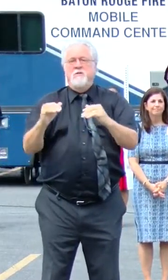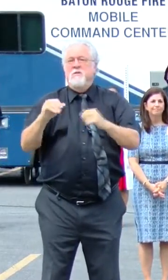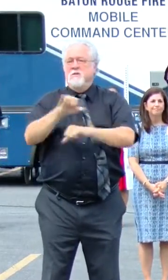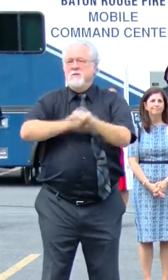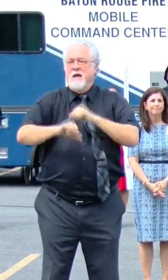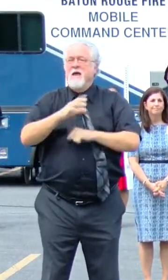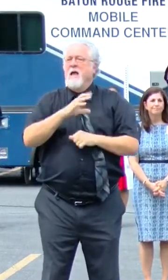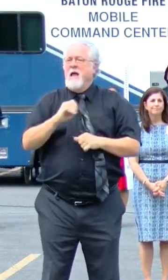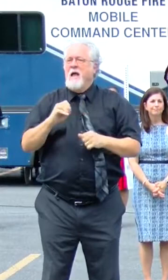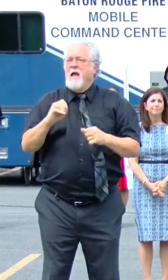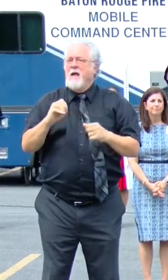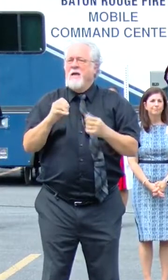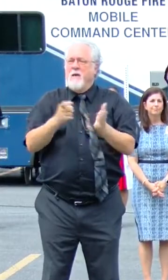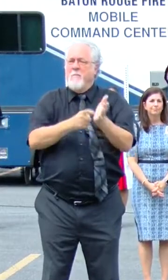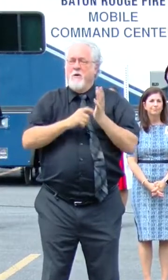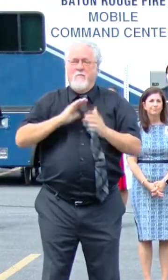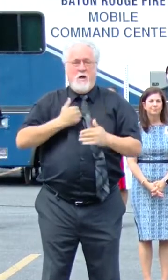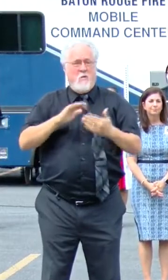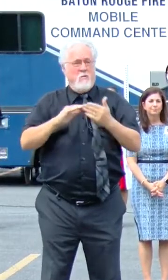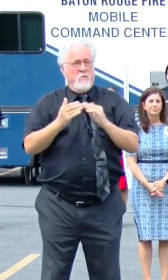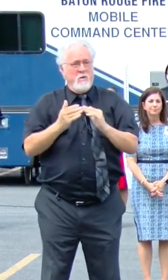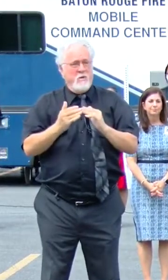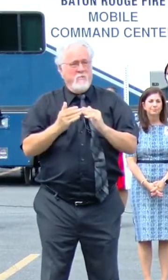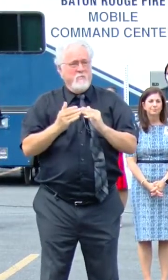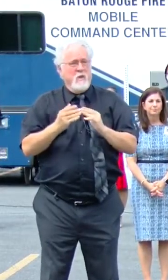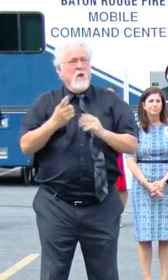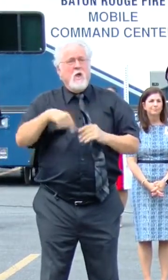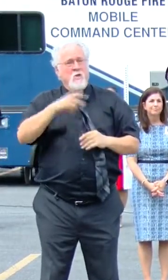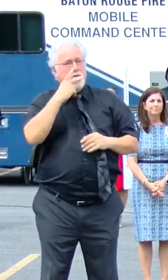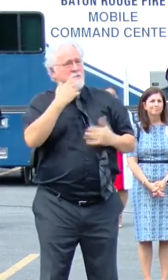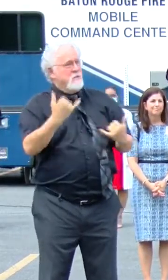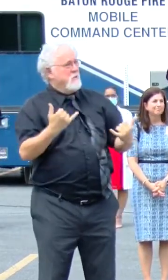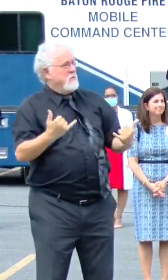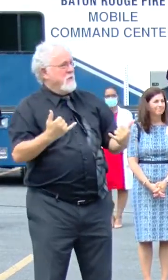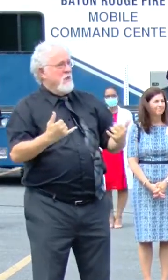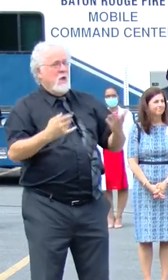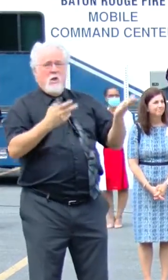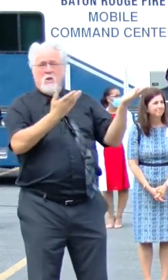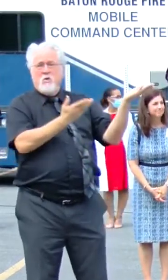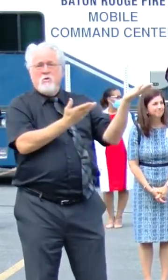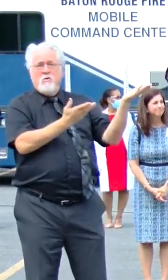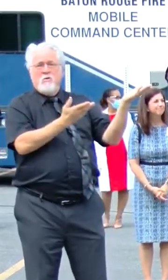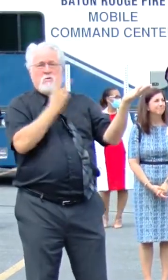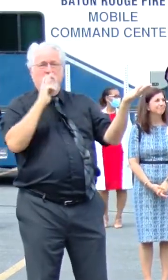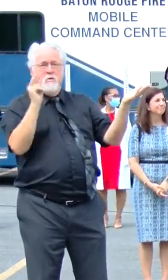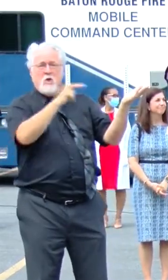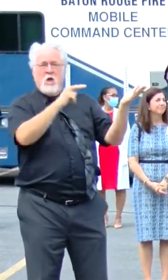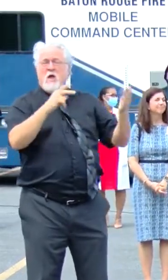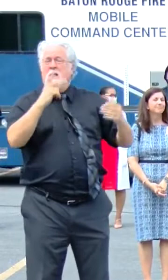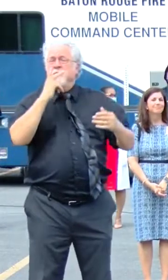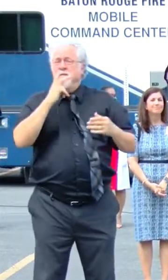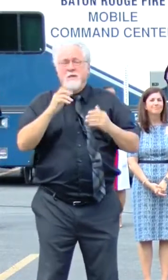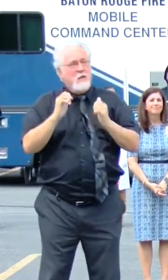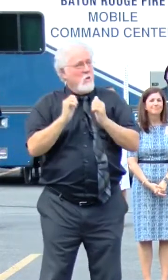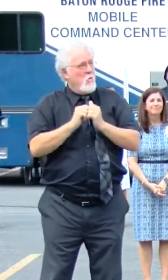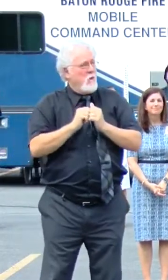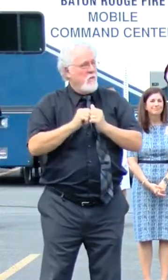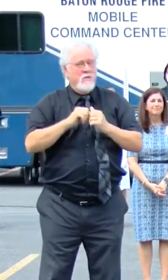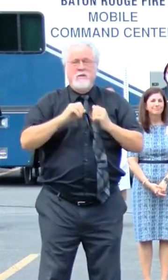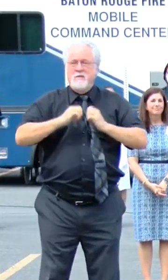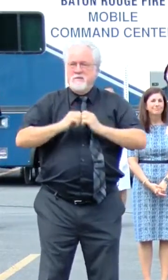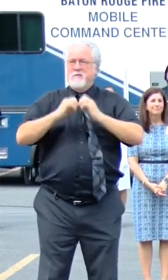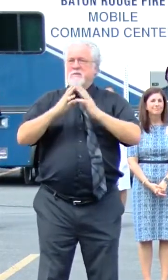it is the imperative of our community. You're seeing it today. Look right over there. You're seeing it with the stand